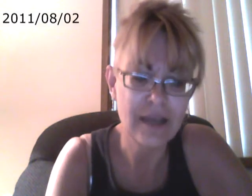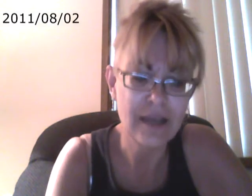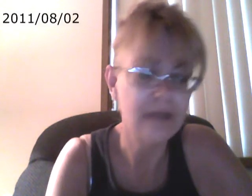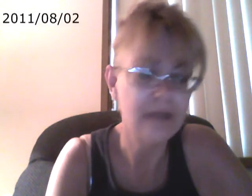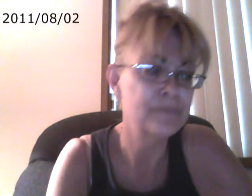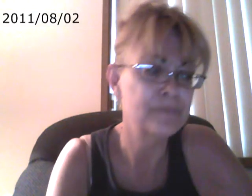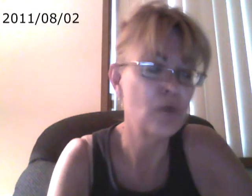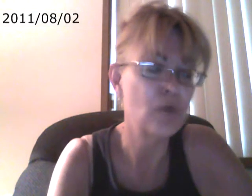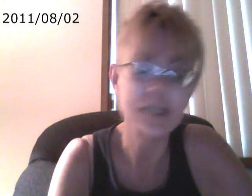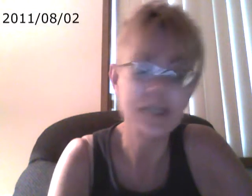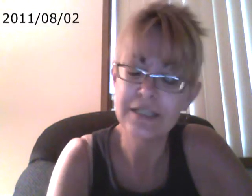autism,